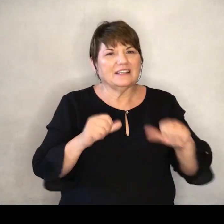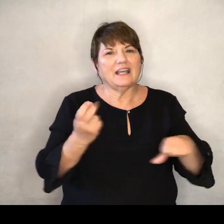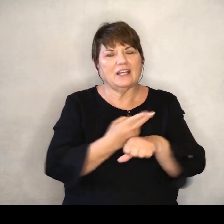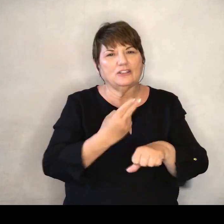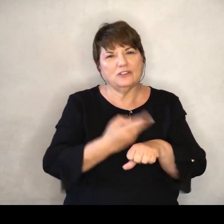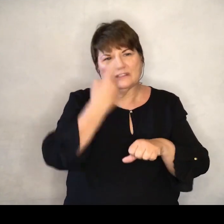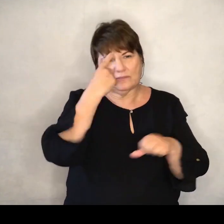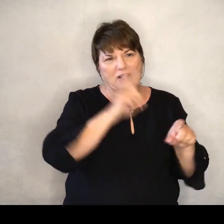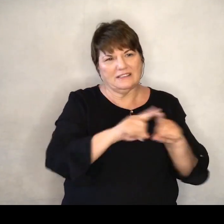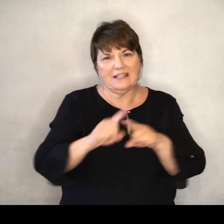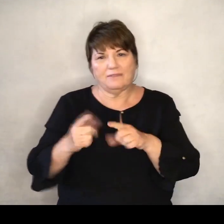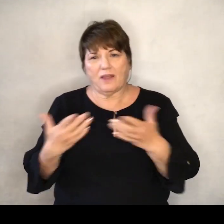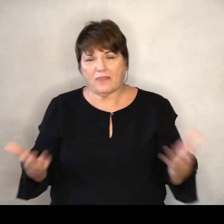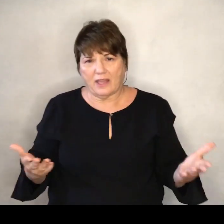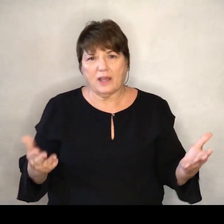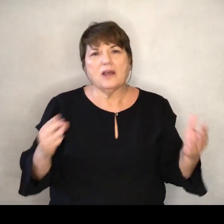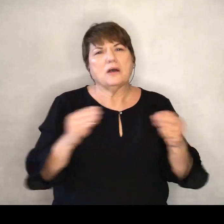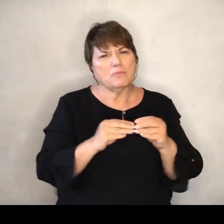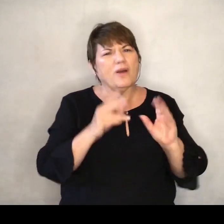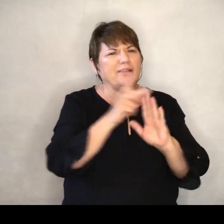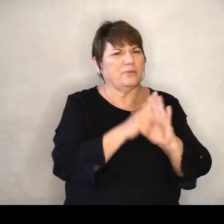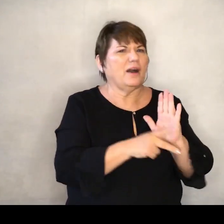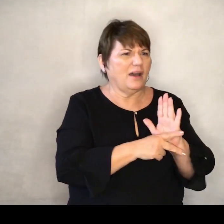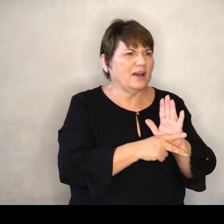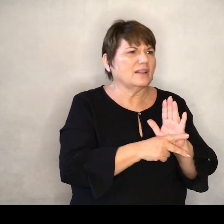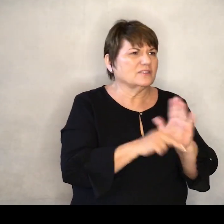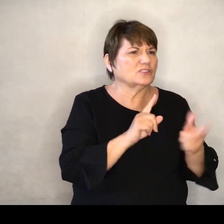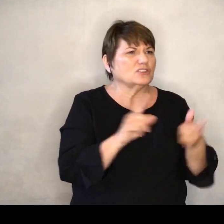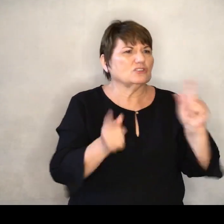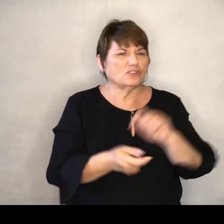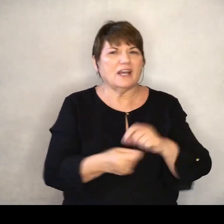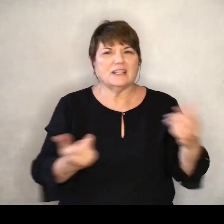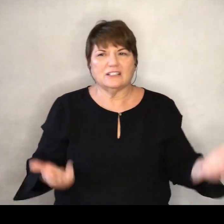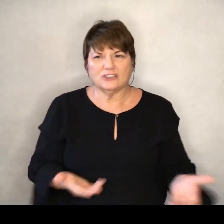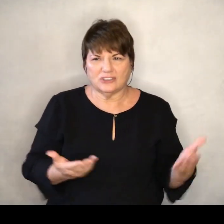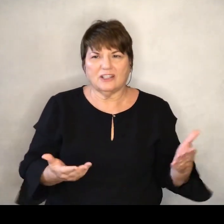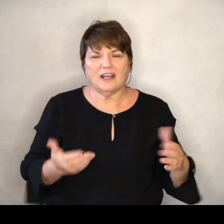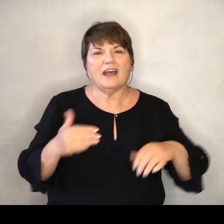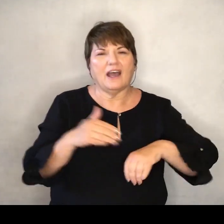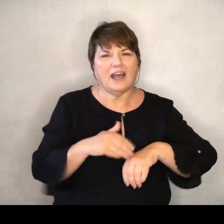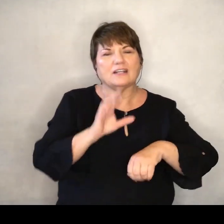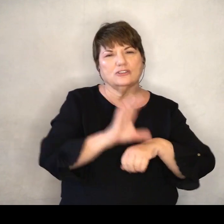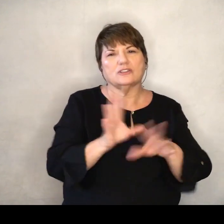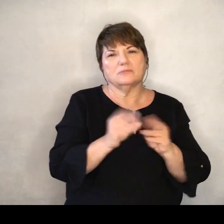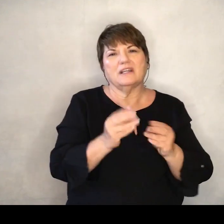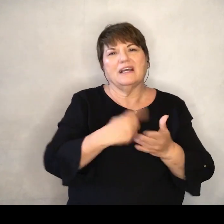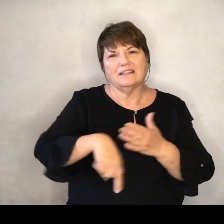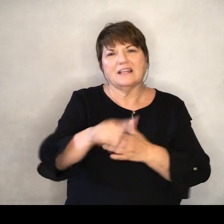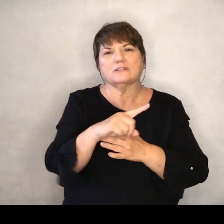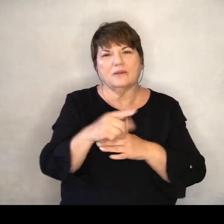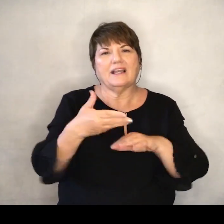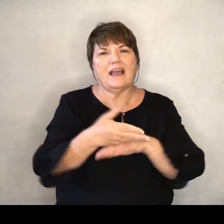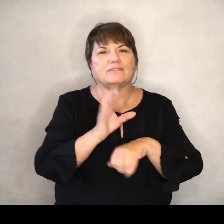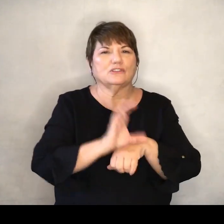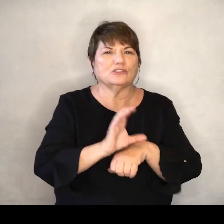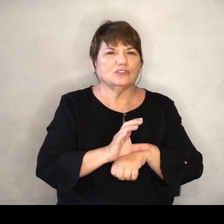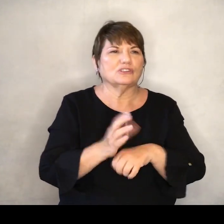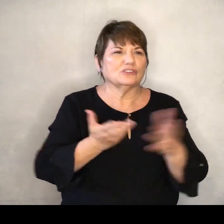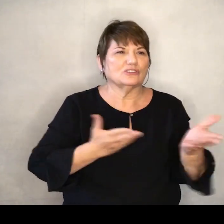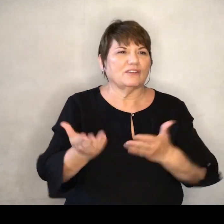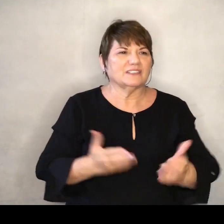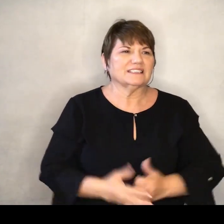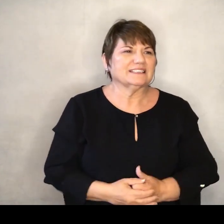number of different things But it's more of a policy shaping thing That we have to do at that congregational meeting Next Sunday after the service is happening